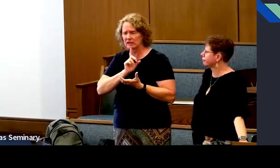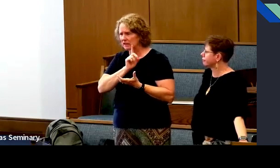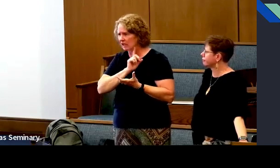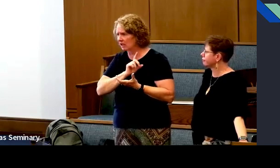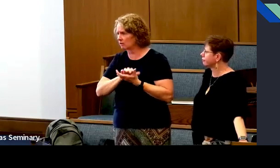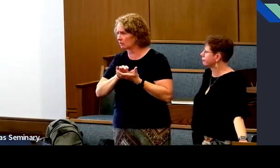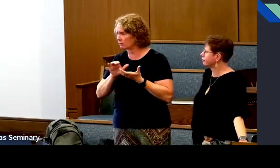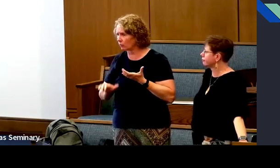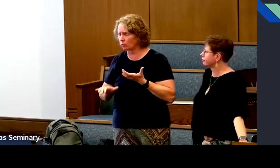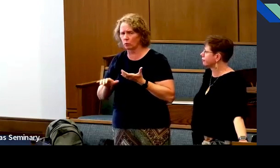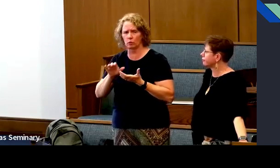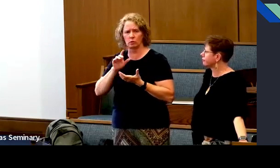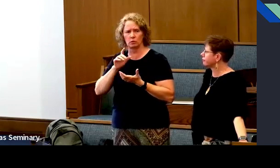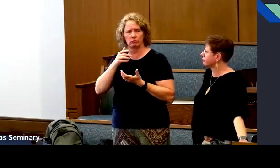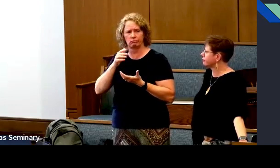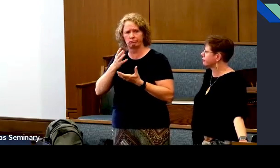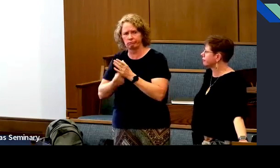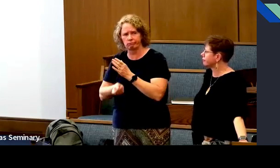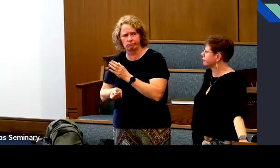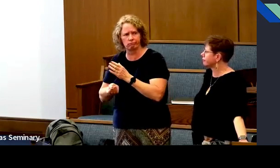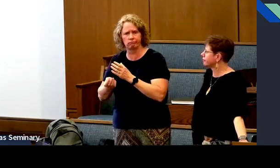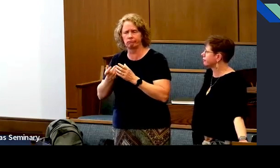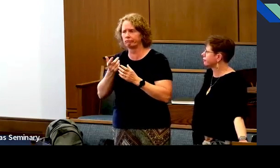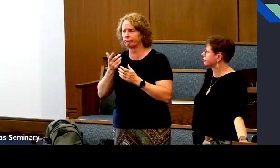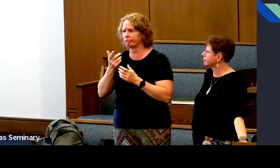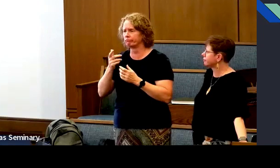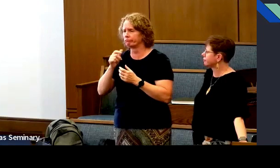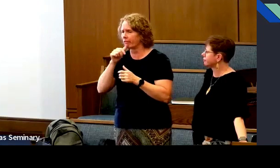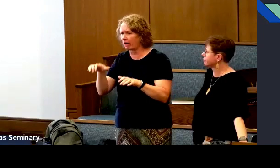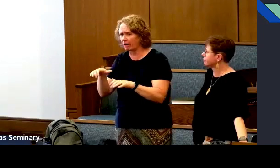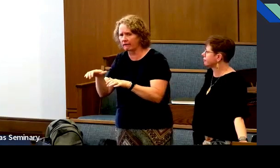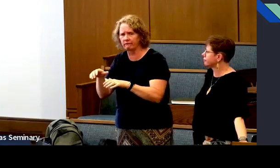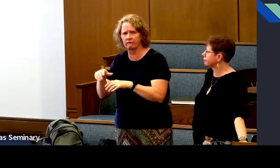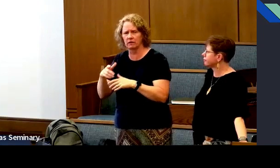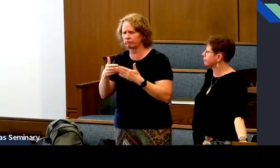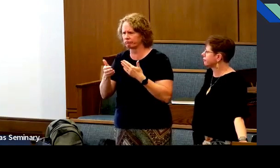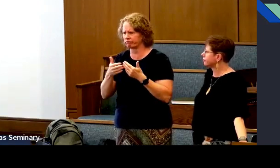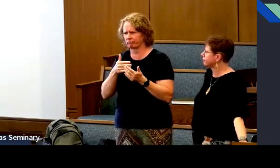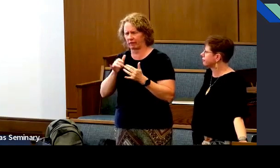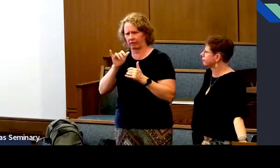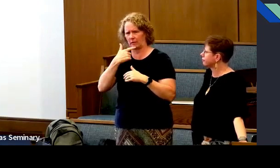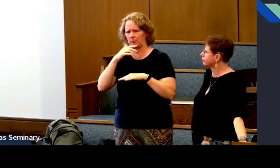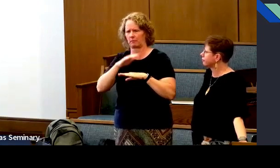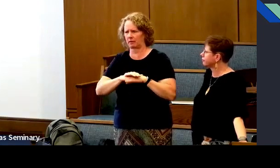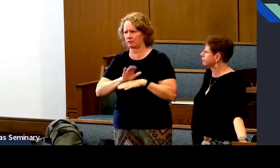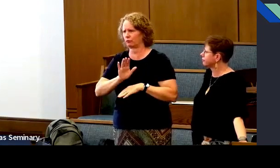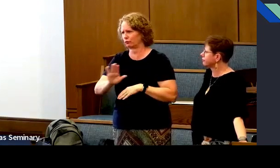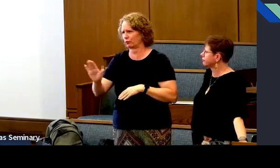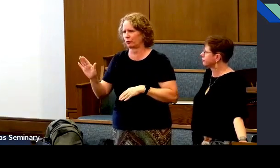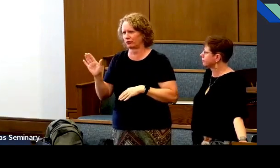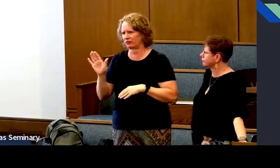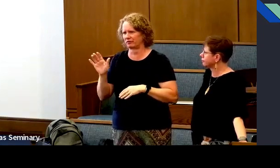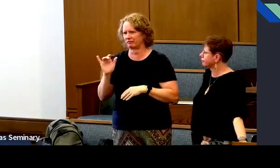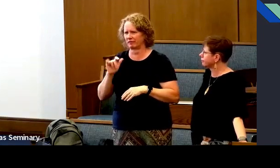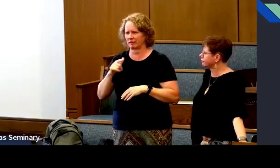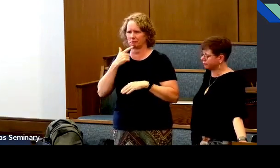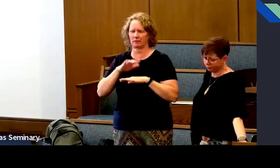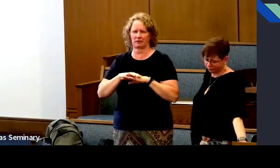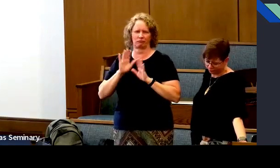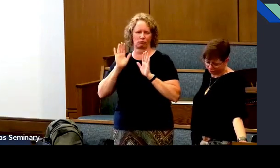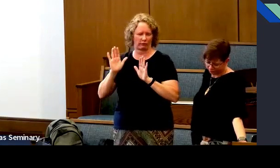It doesn't matter if you're married, single, divorced. If your husband's gone, you're a widow, less active.